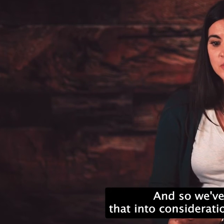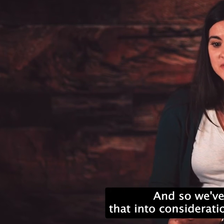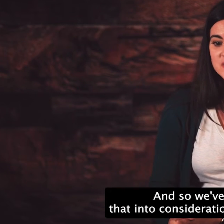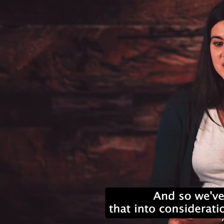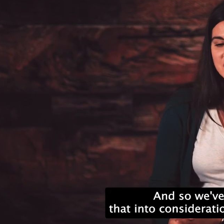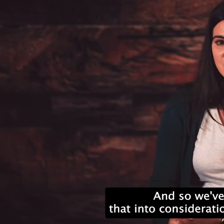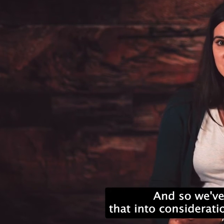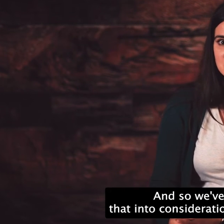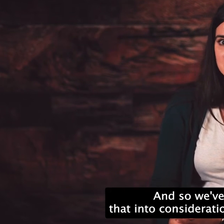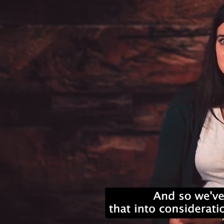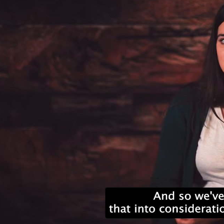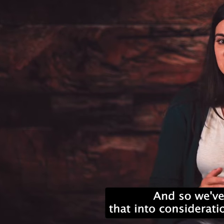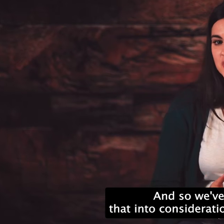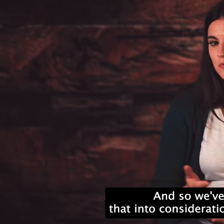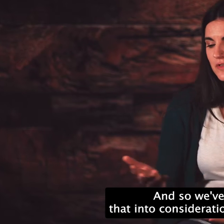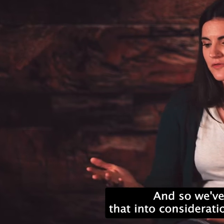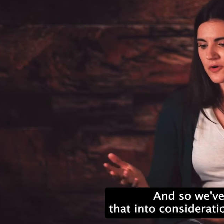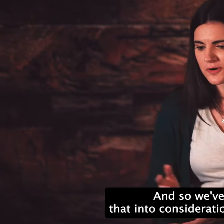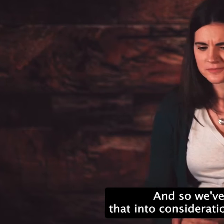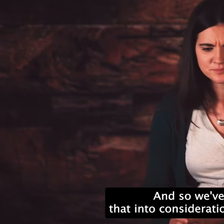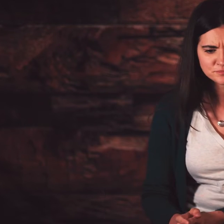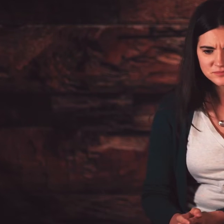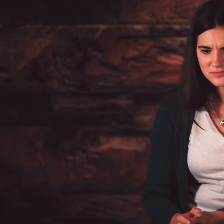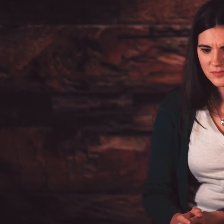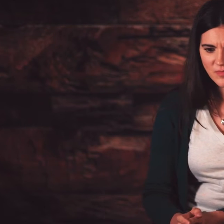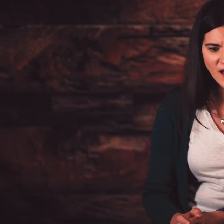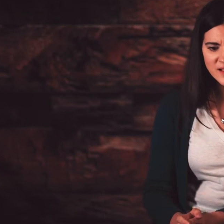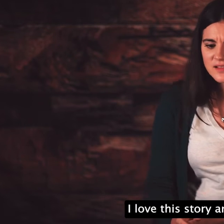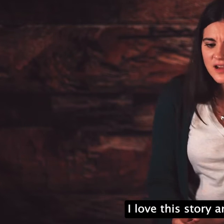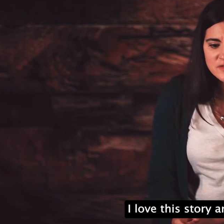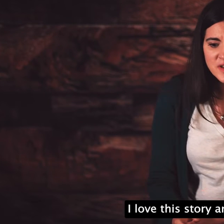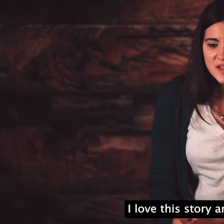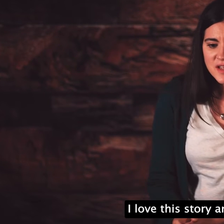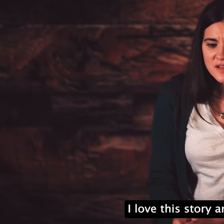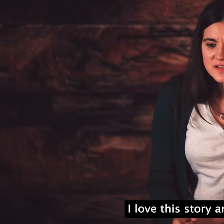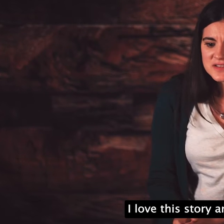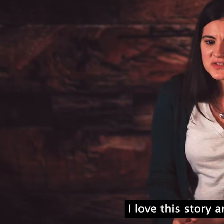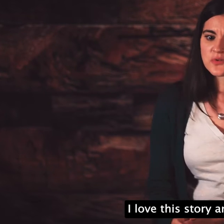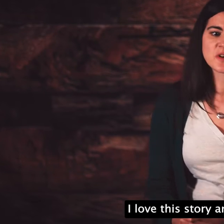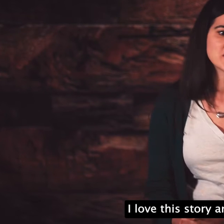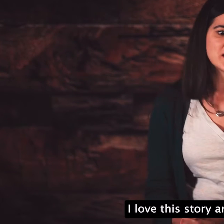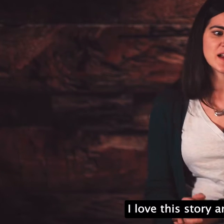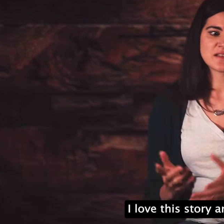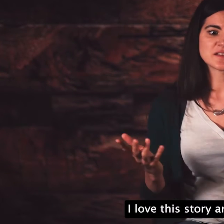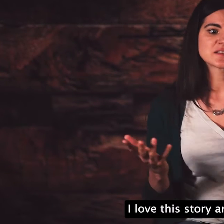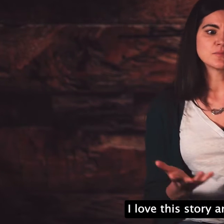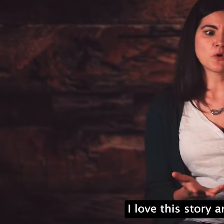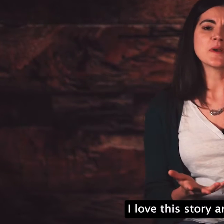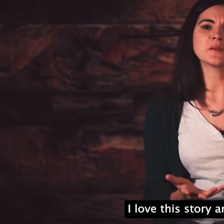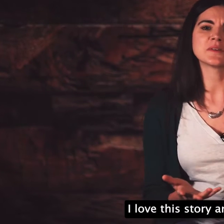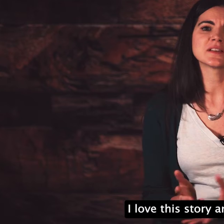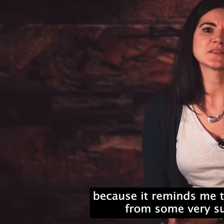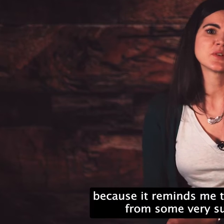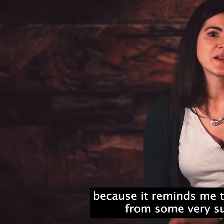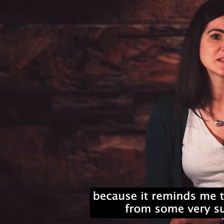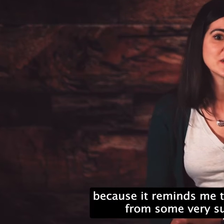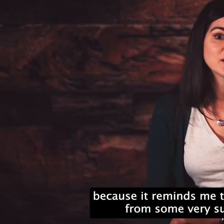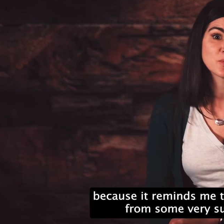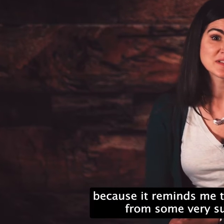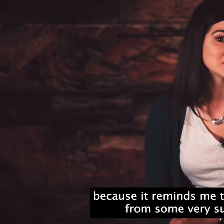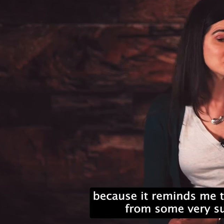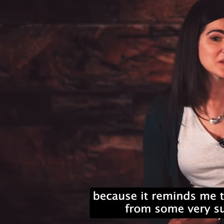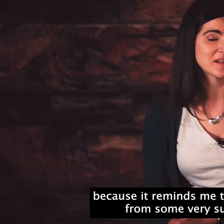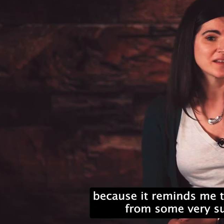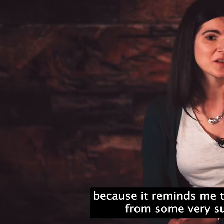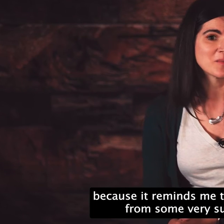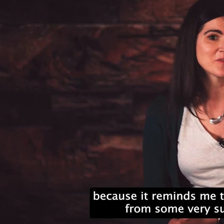well. And so we've just taken that into consideration moving forward. I love this story and this moment because it reminds